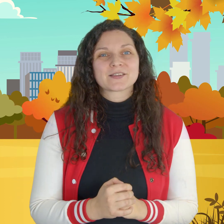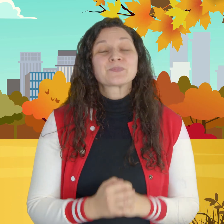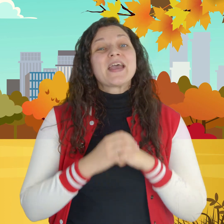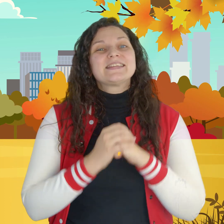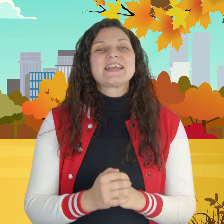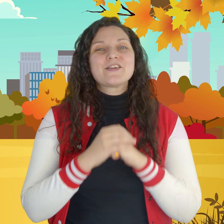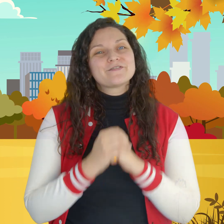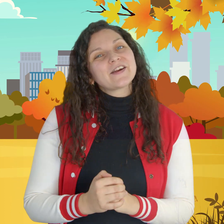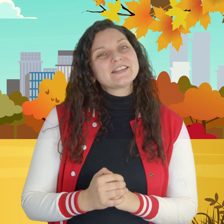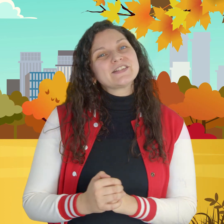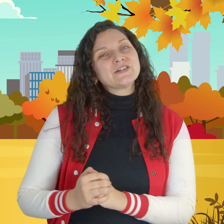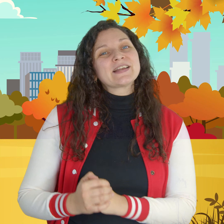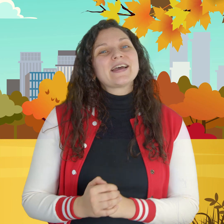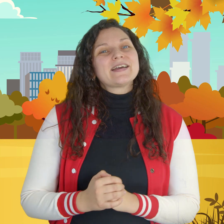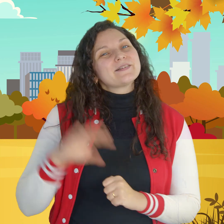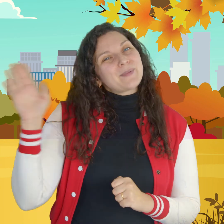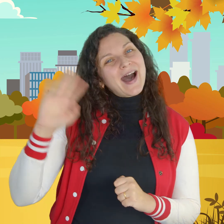see you very soon bye bye